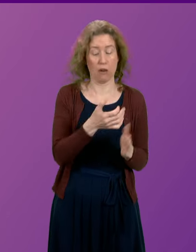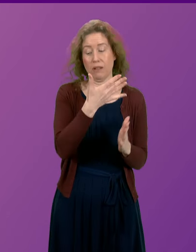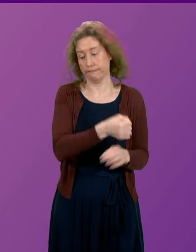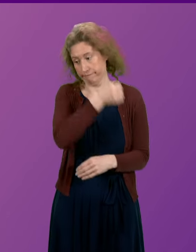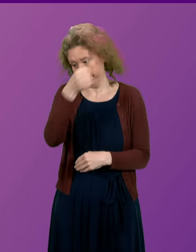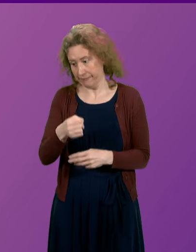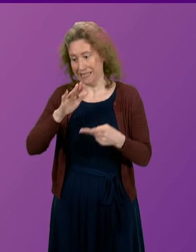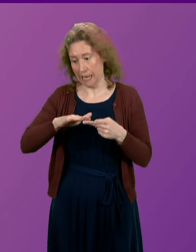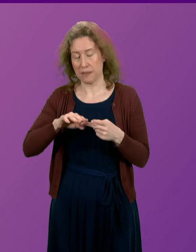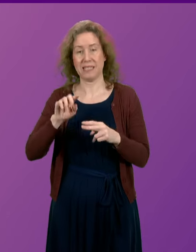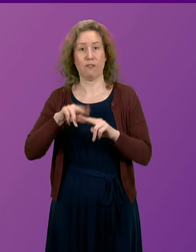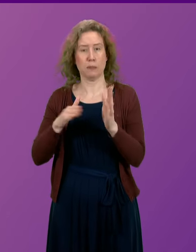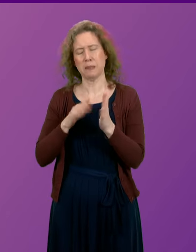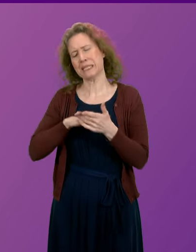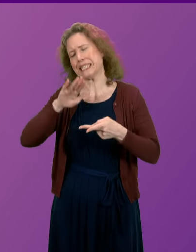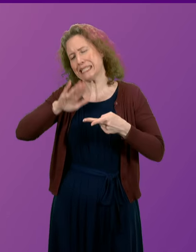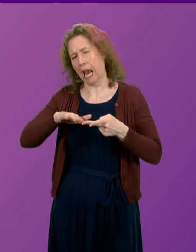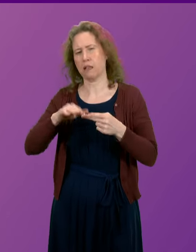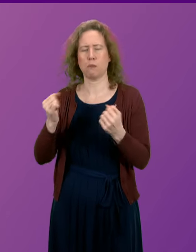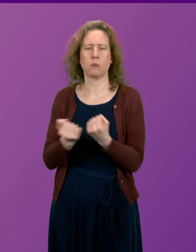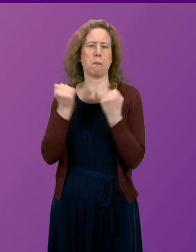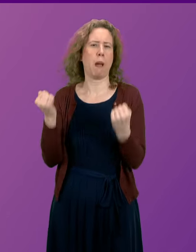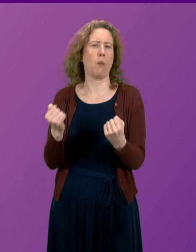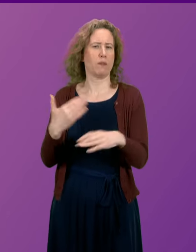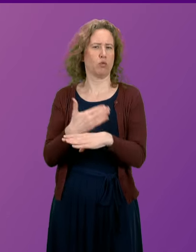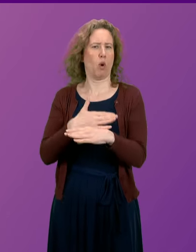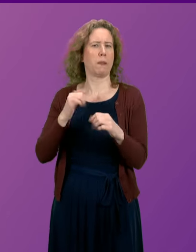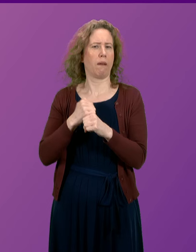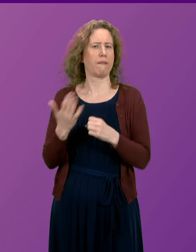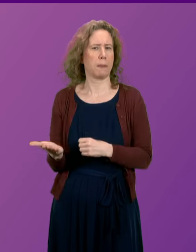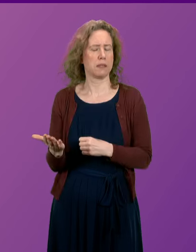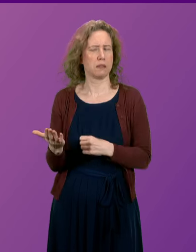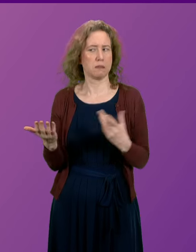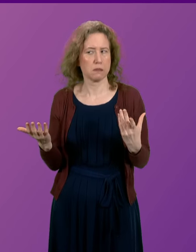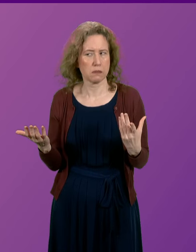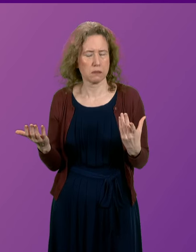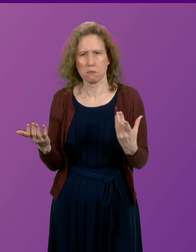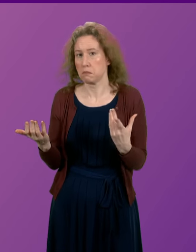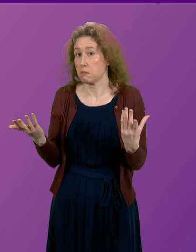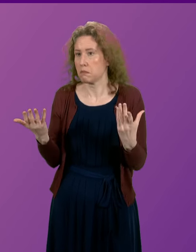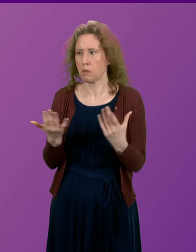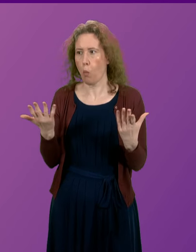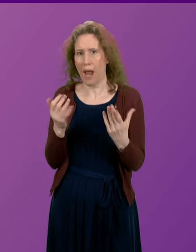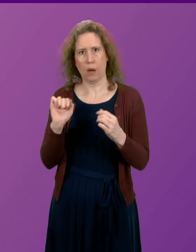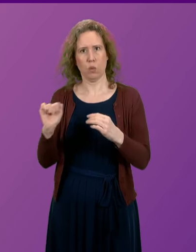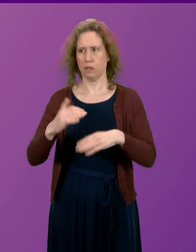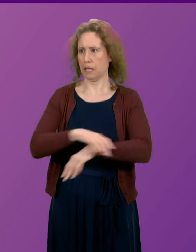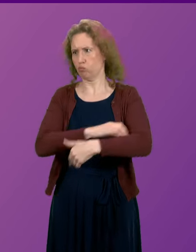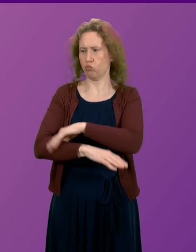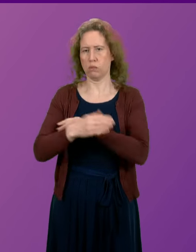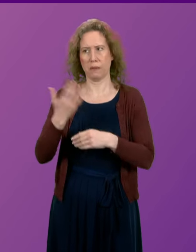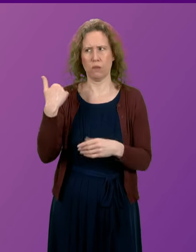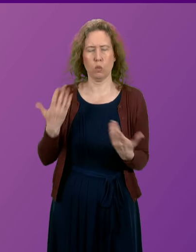Deputy First Minister, the second most powerful position in this government. But where was the will to act before now?